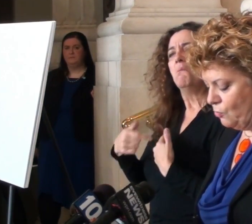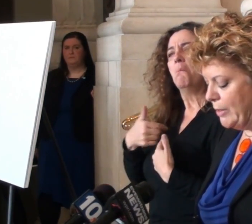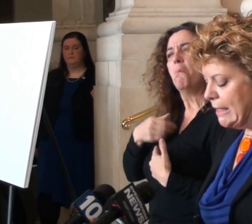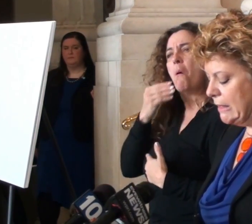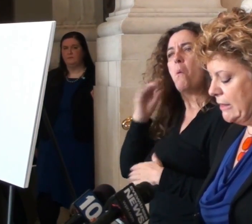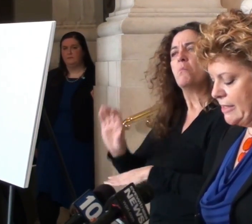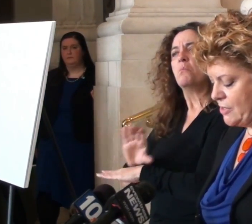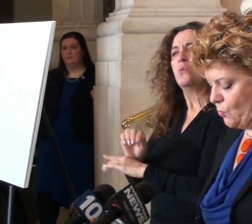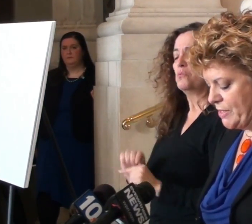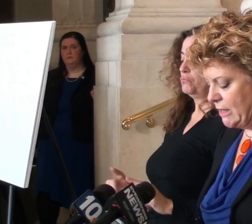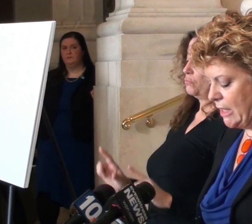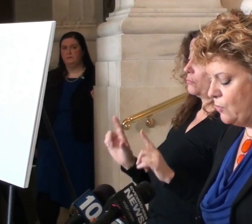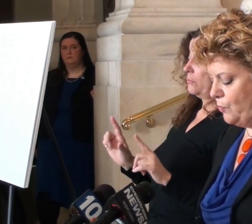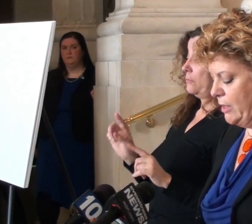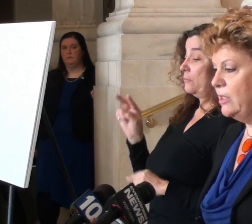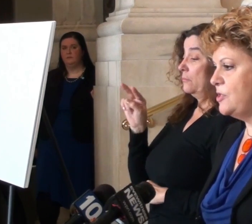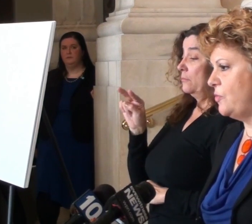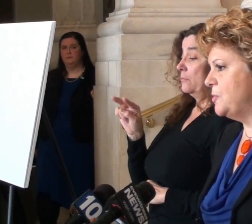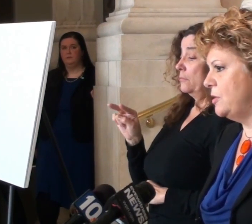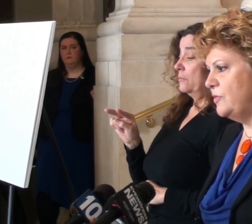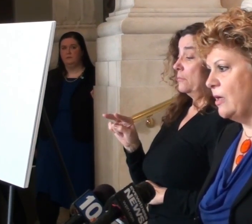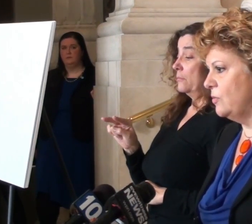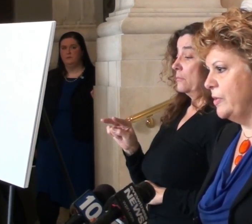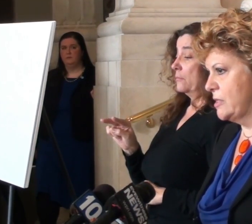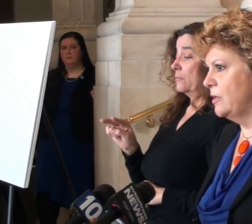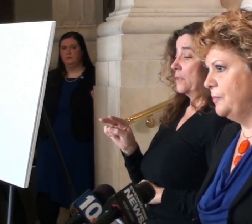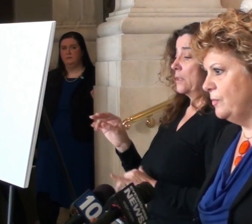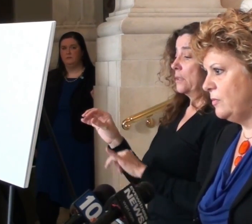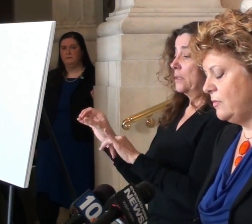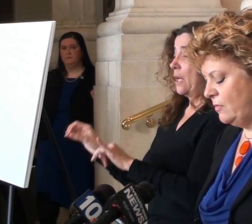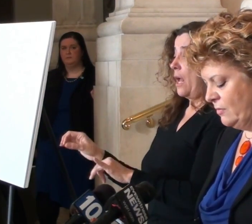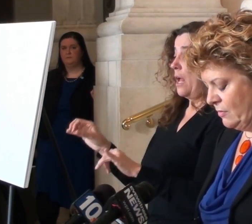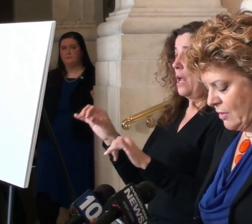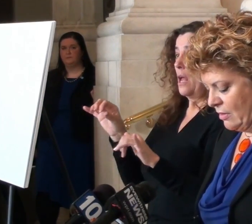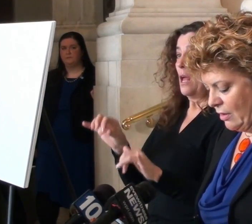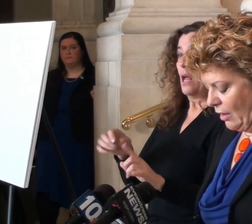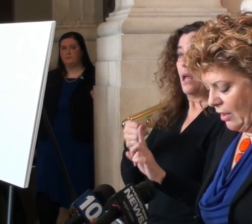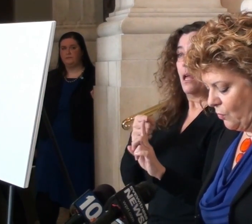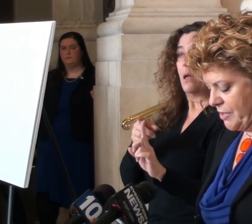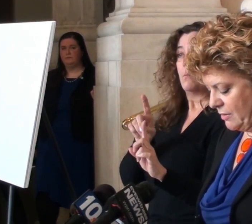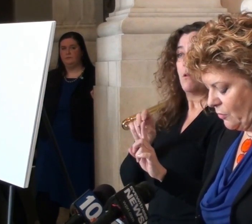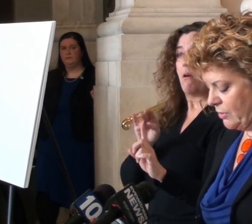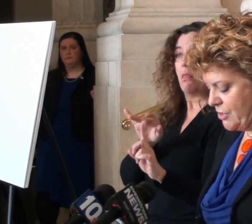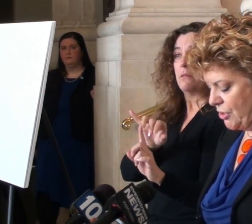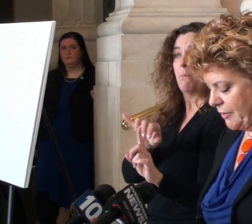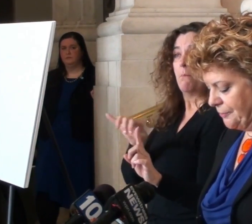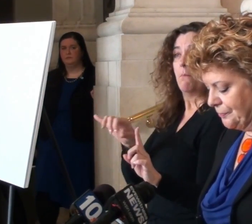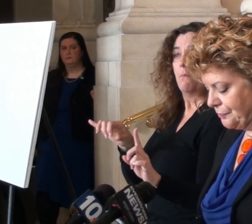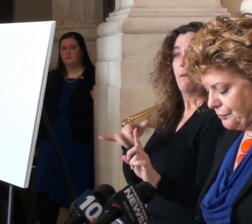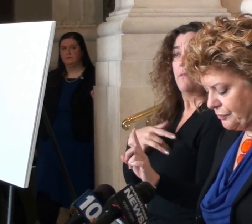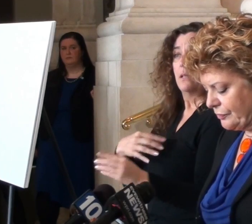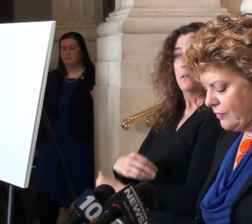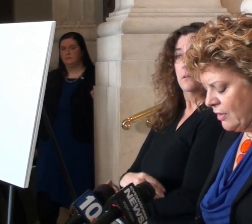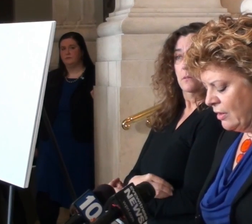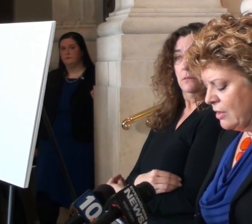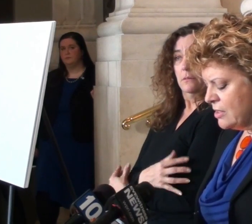And reading the list was like reading a description of Donald Greenslake. It was literally chilling.